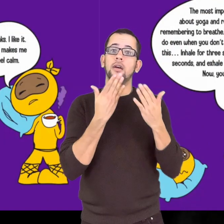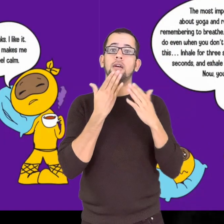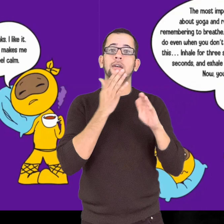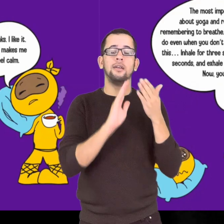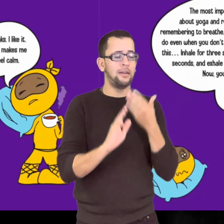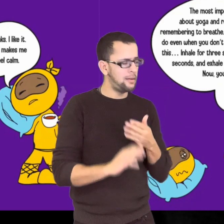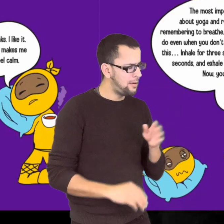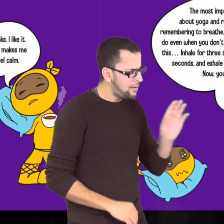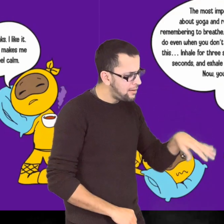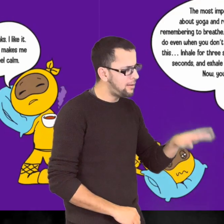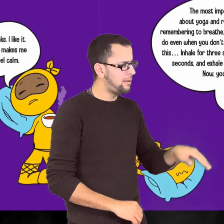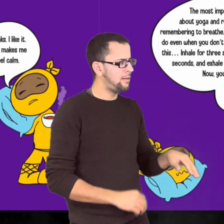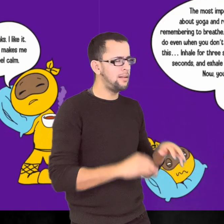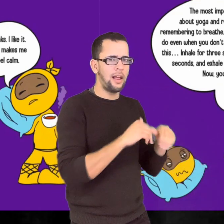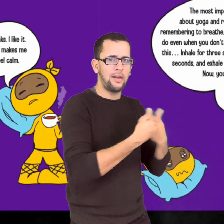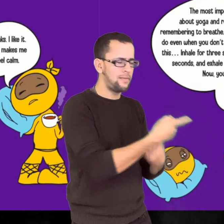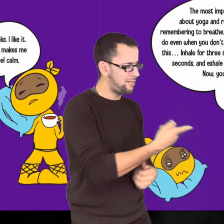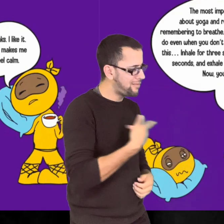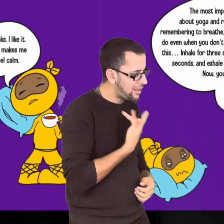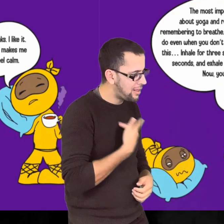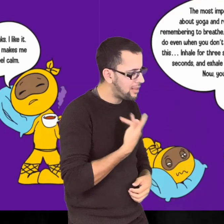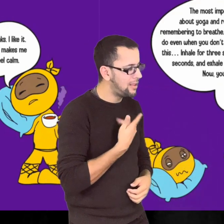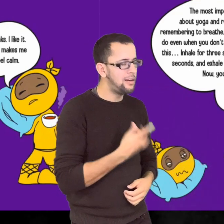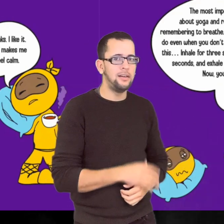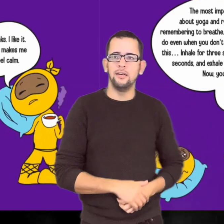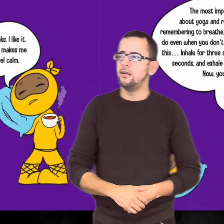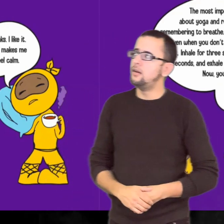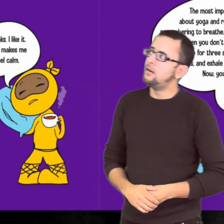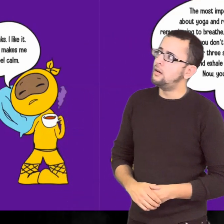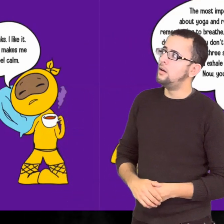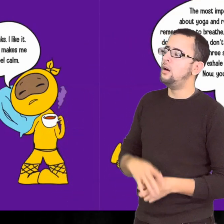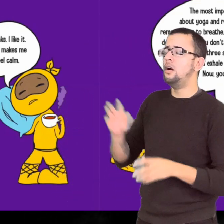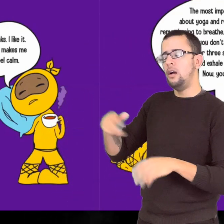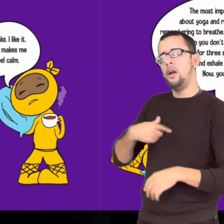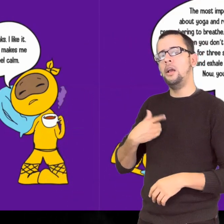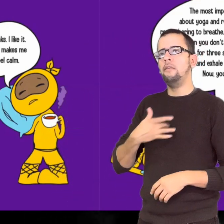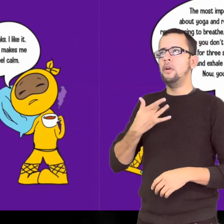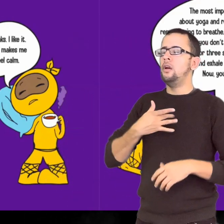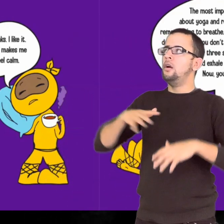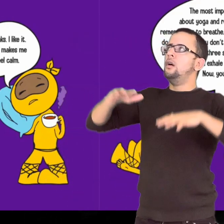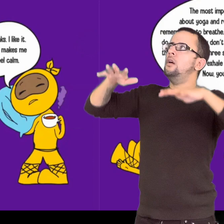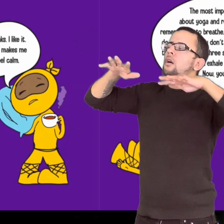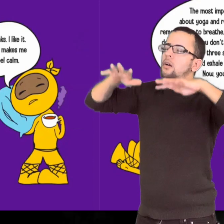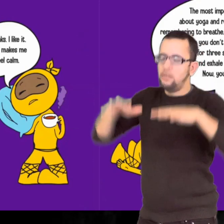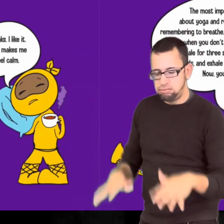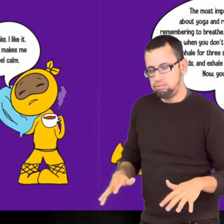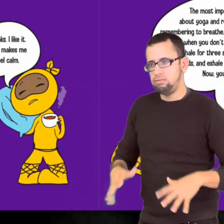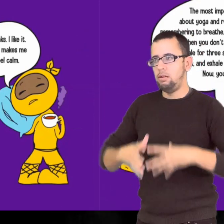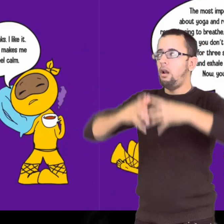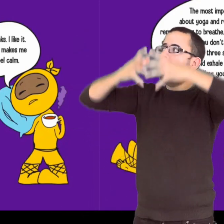How do you feel? Thanks! I like it. Yoga makes me feel calm.